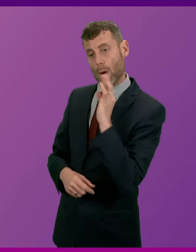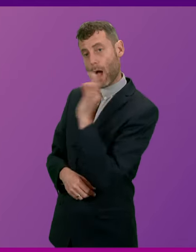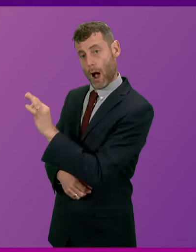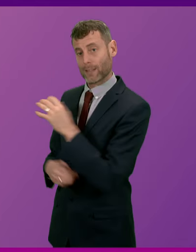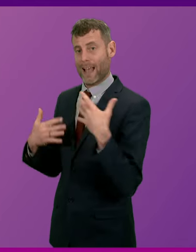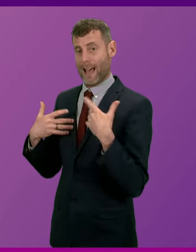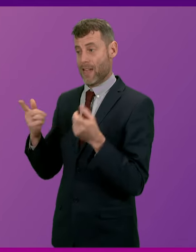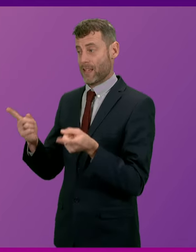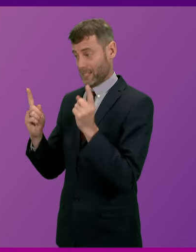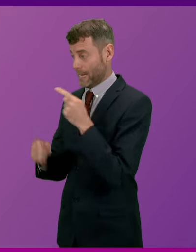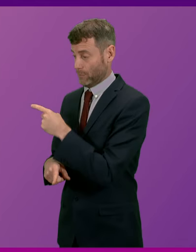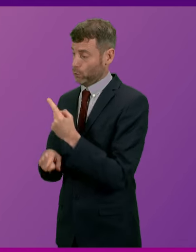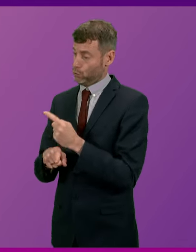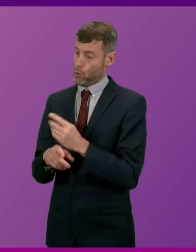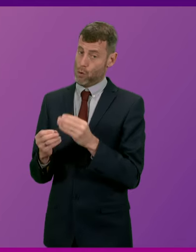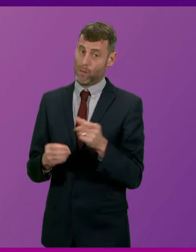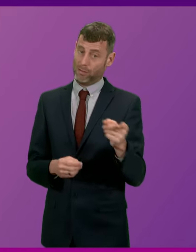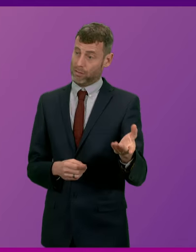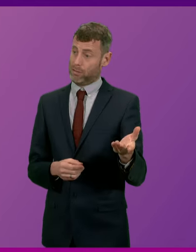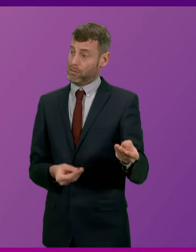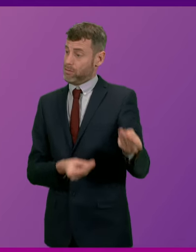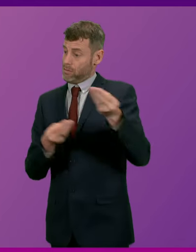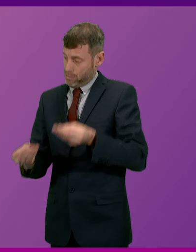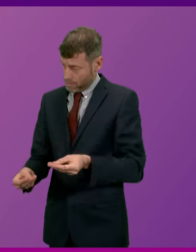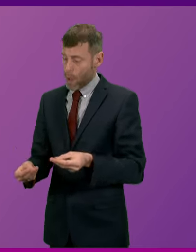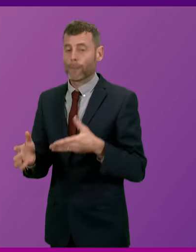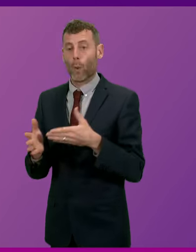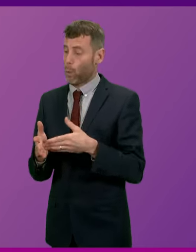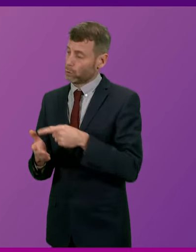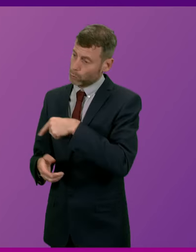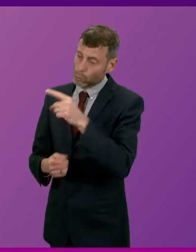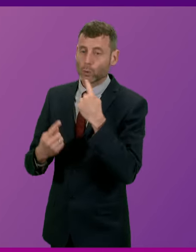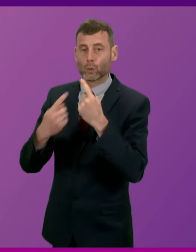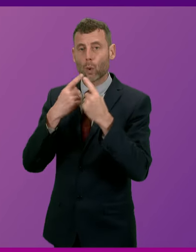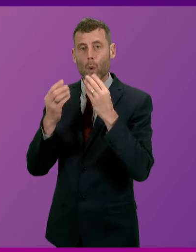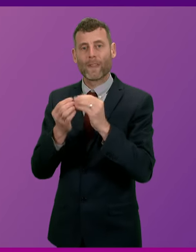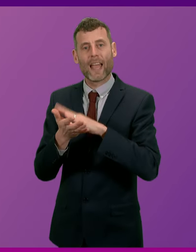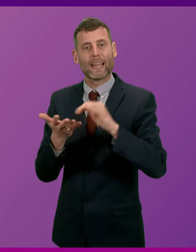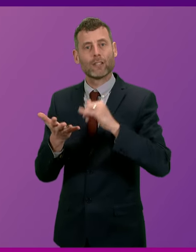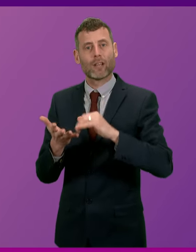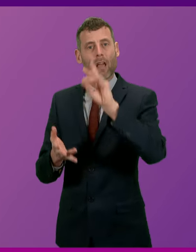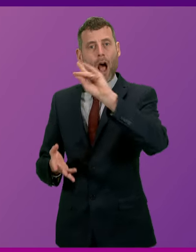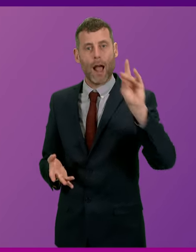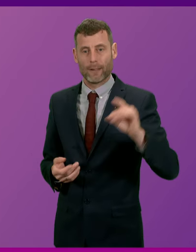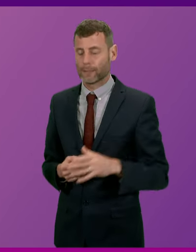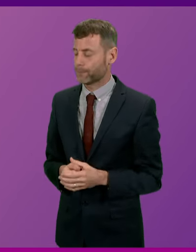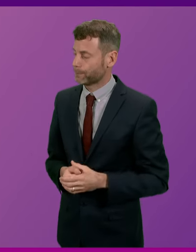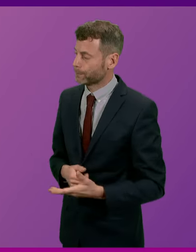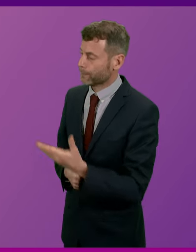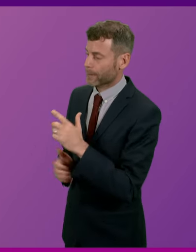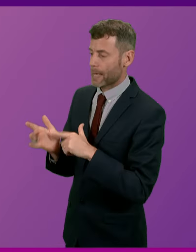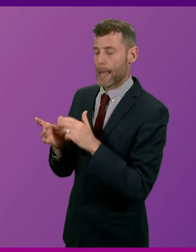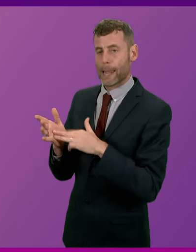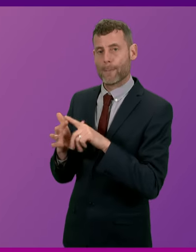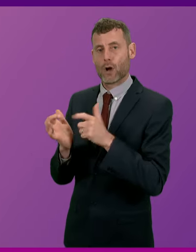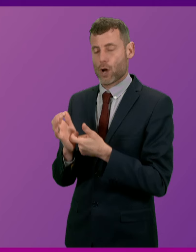continue to engage with Jamie Hulker Johnson and, indeed, with NHS Highland. Question number five, Liam Kerr. Thank you, Presiding Officer. To ask the